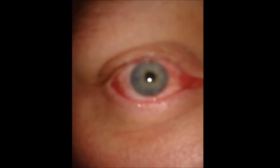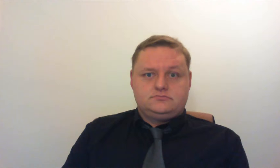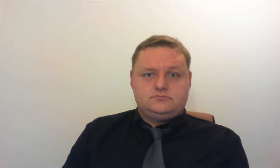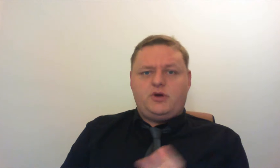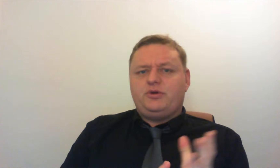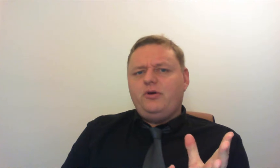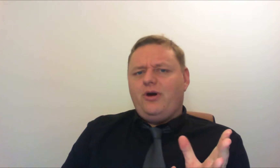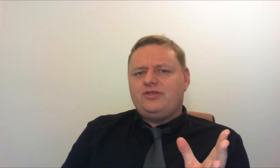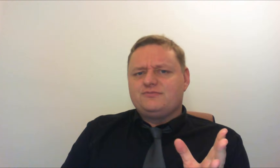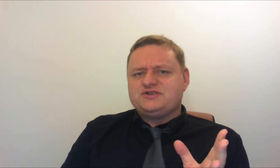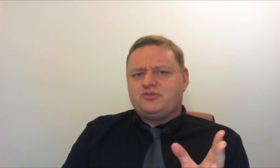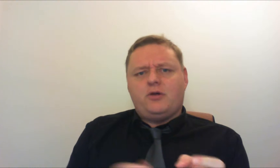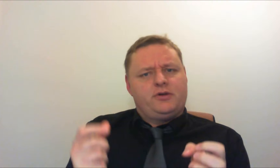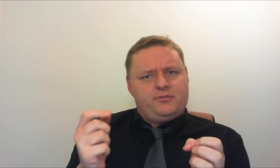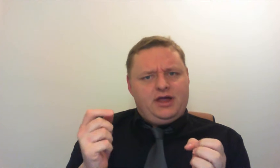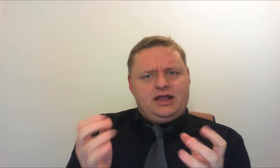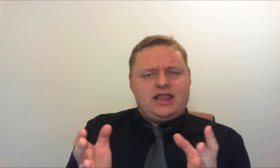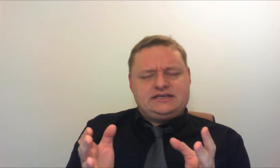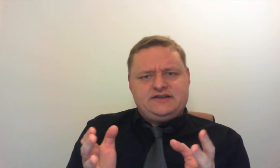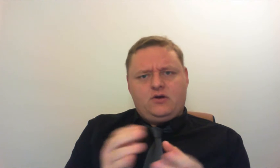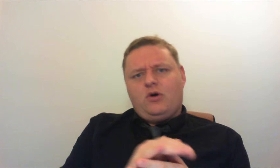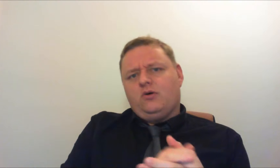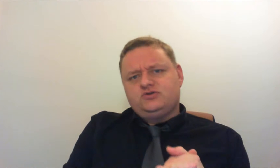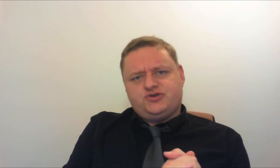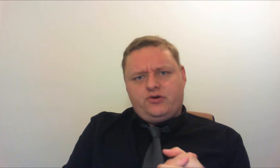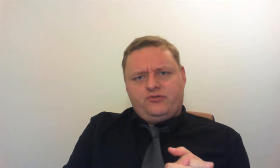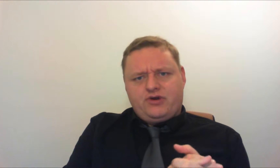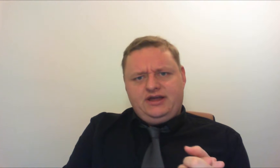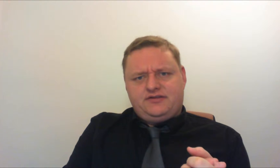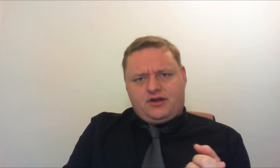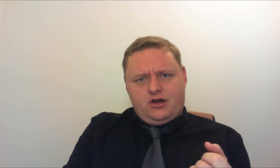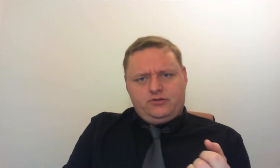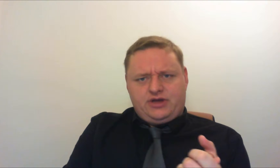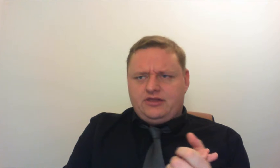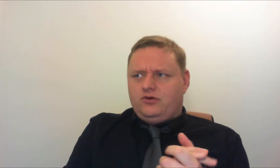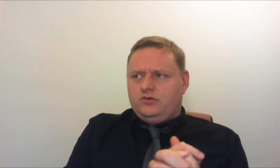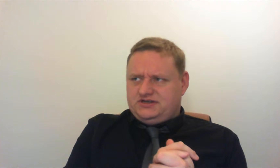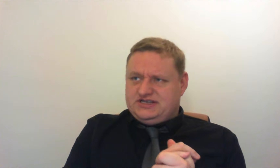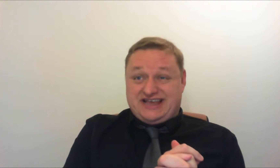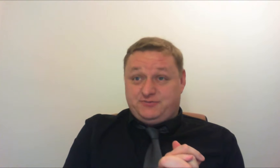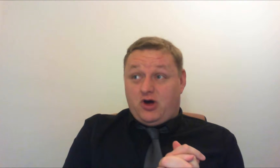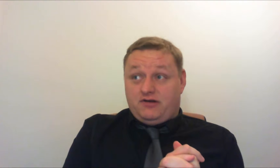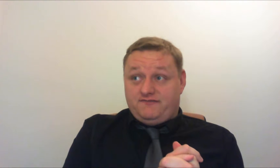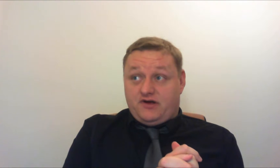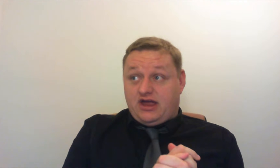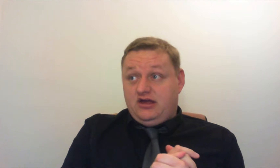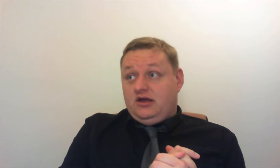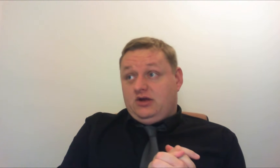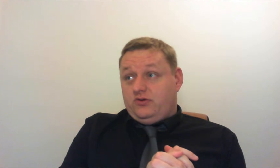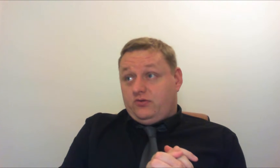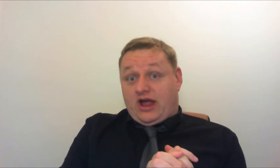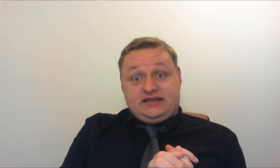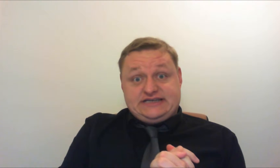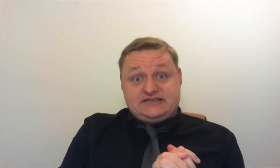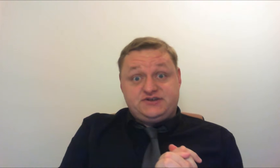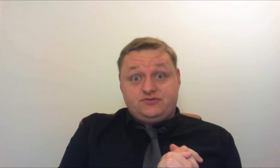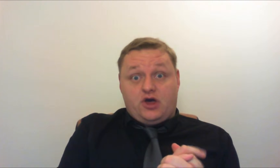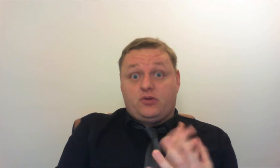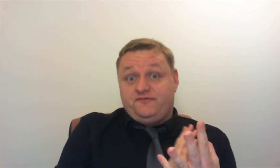now I know there was a problem last night while trying to read the girl who kicked the hornet's nest while on fire who had a tattooed girl the